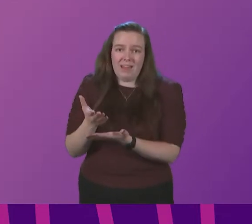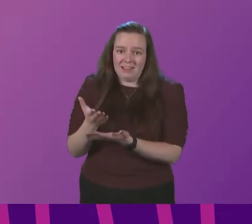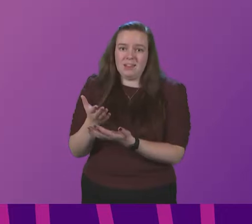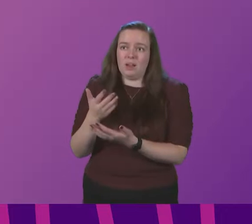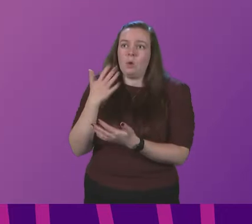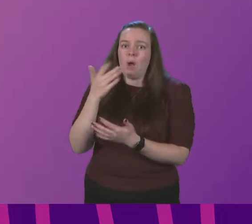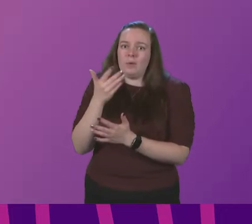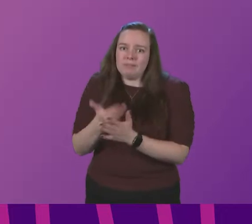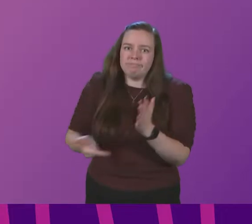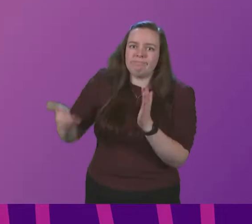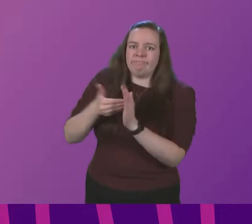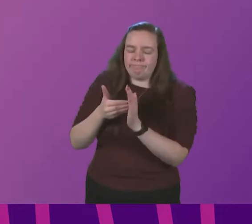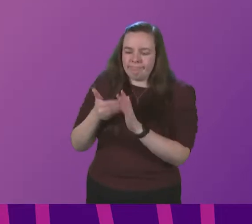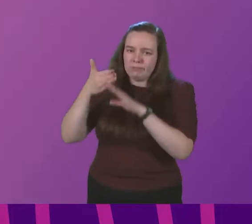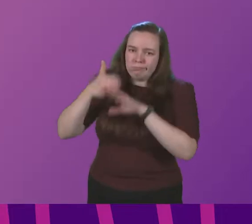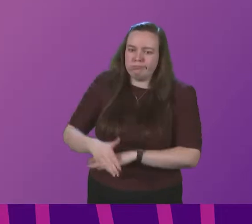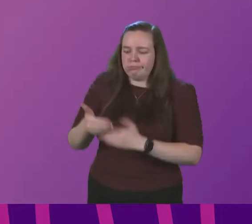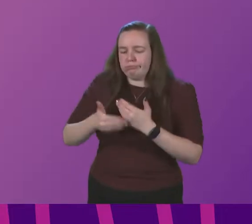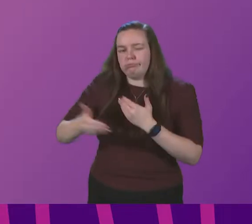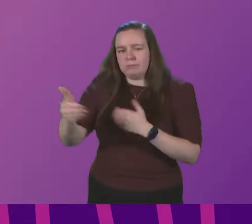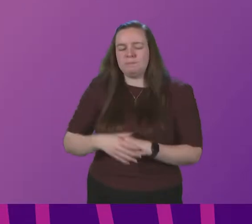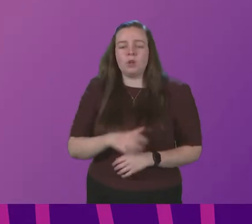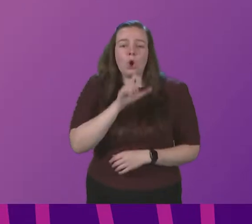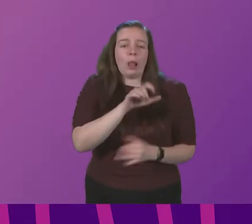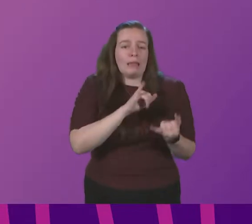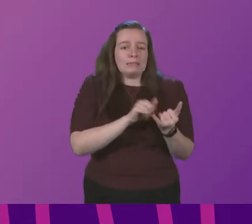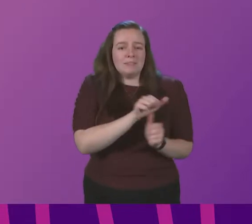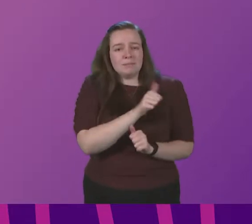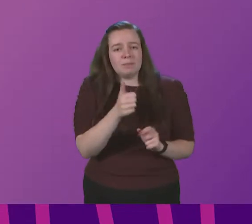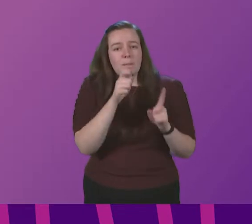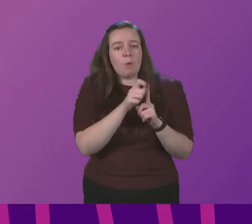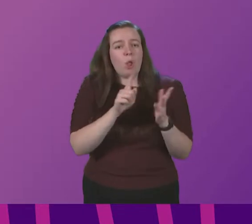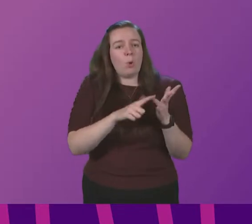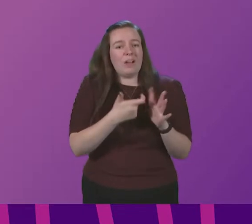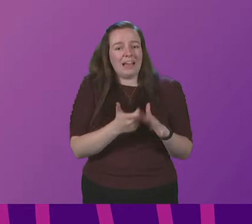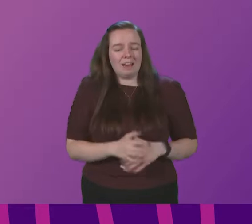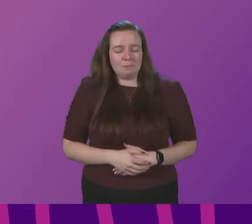to do even more over these next few weeks Colette Stevenson to be followed by Paul O'Kane